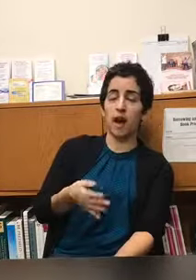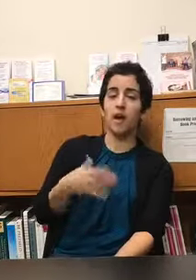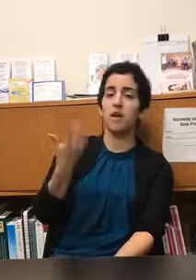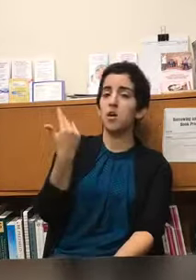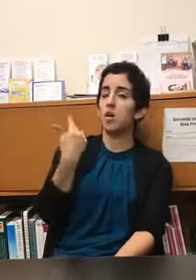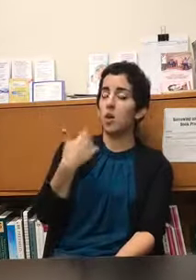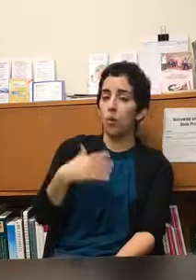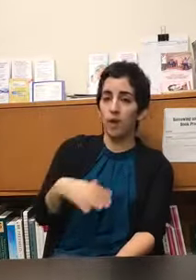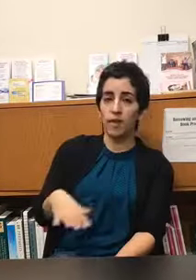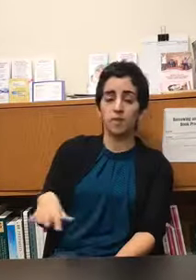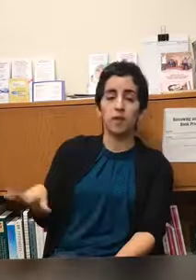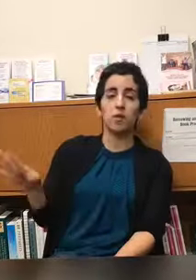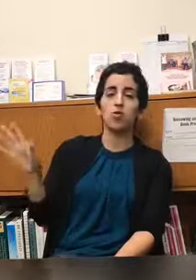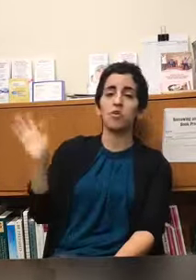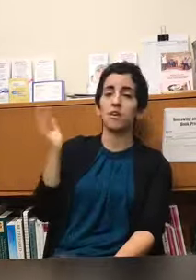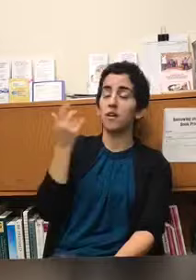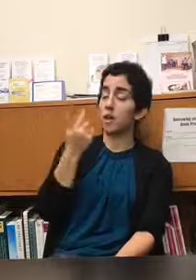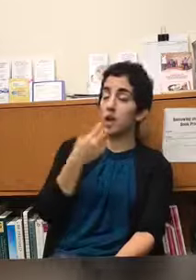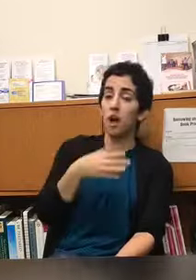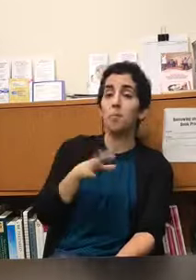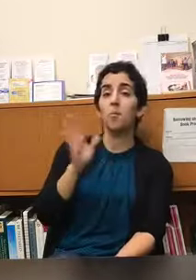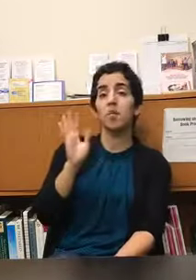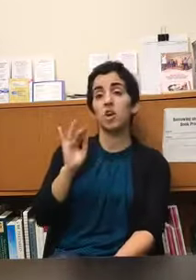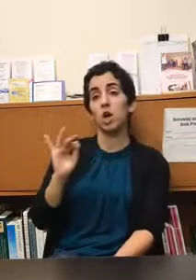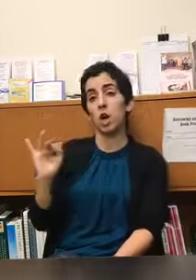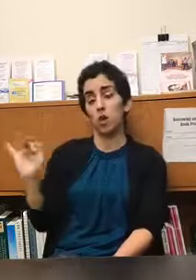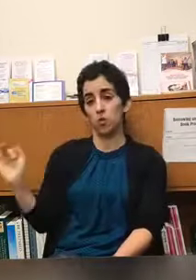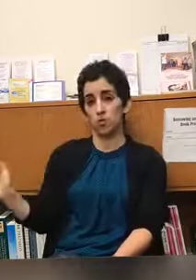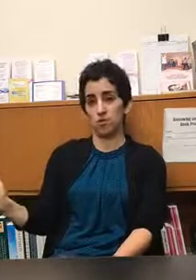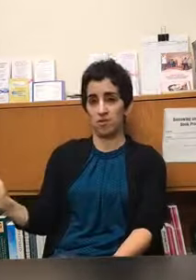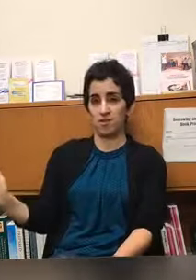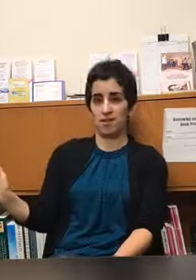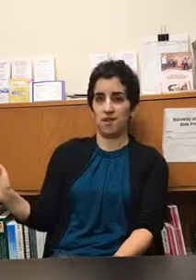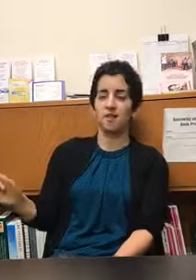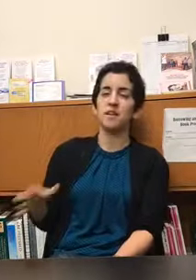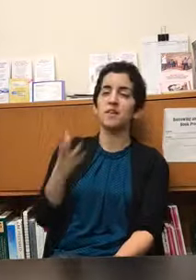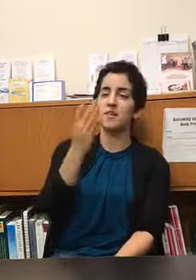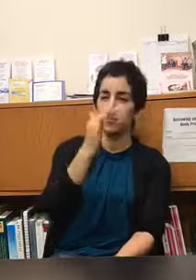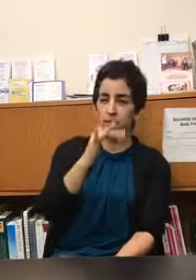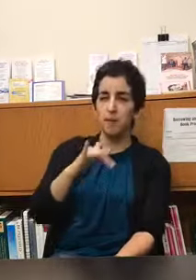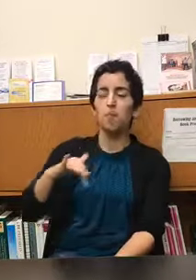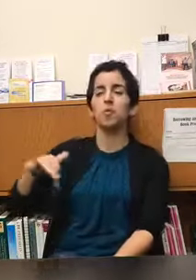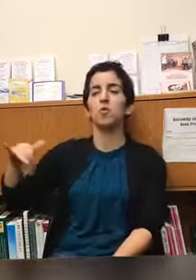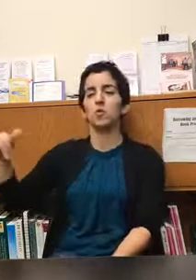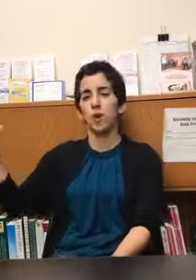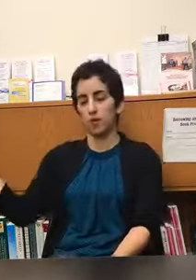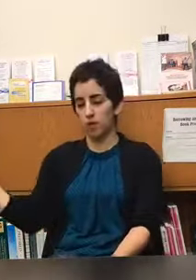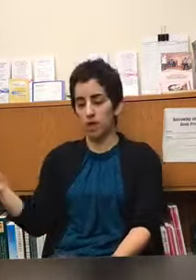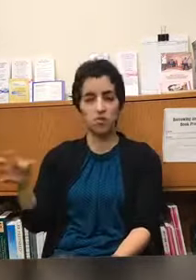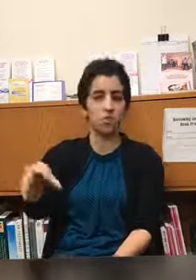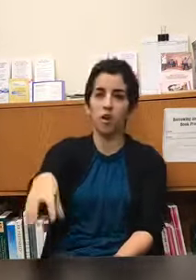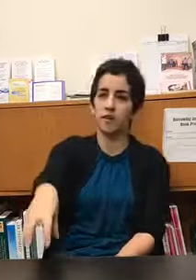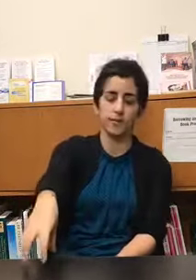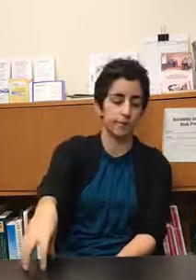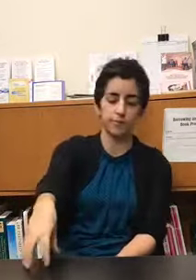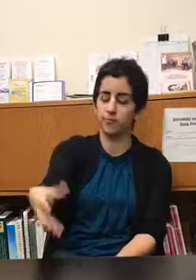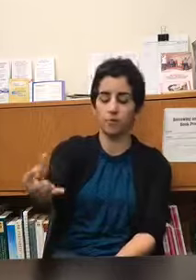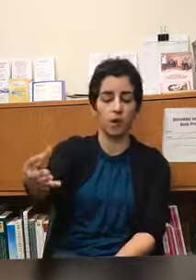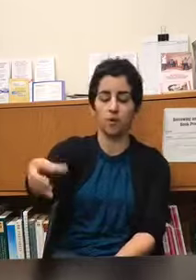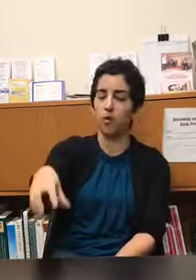waves on the ocean they're going to come they're going to go this idea of something that moves rather than each thought is a i don't know